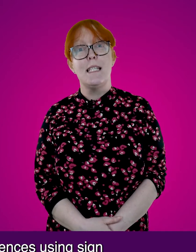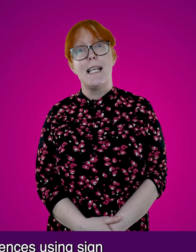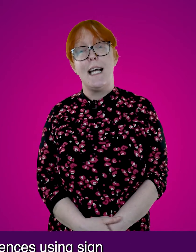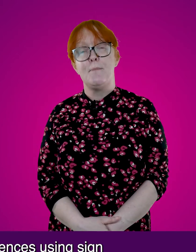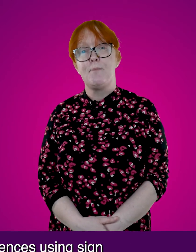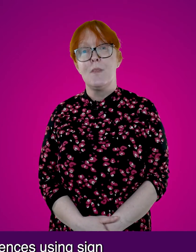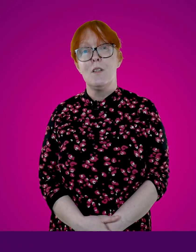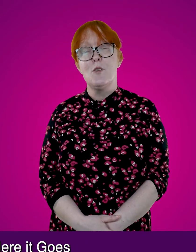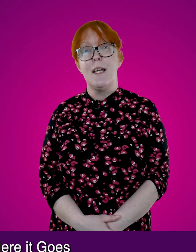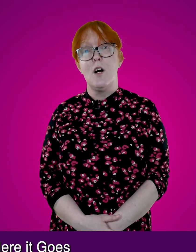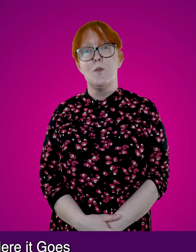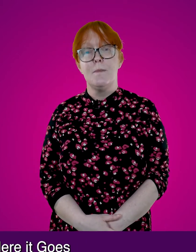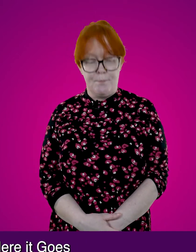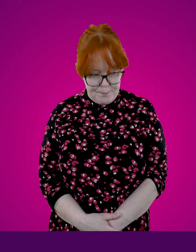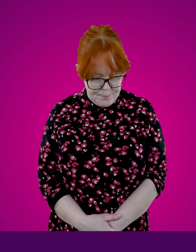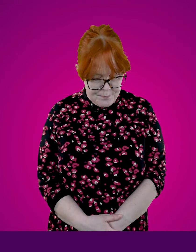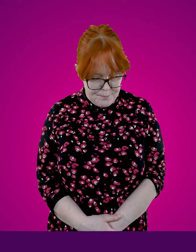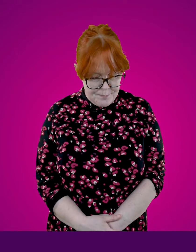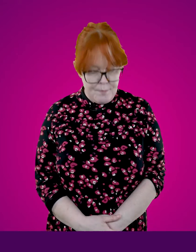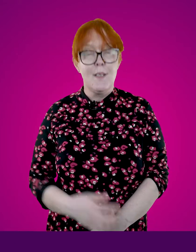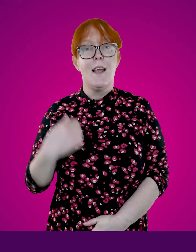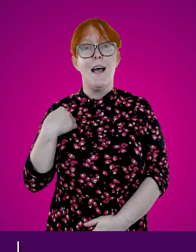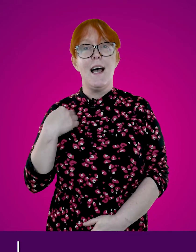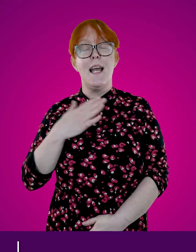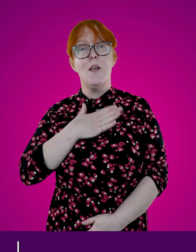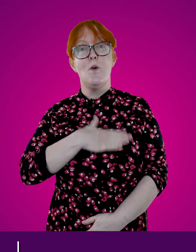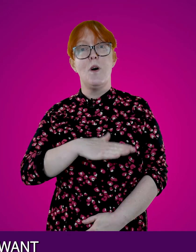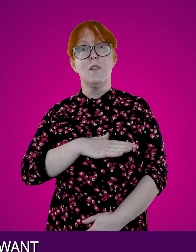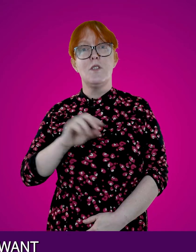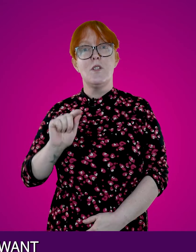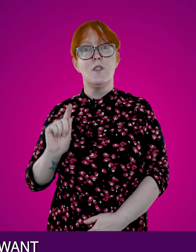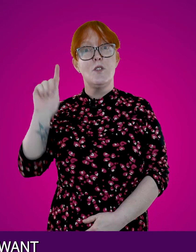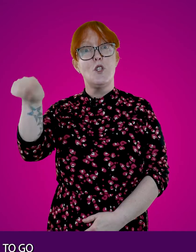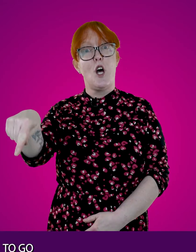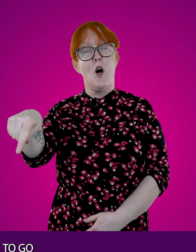sign. So here it goes. I want to go